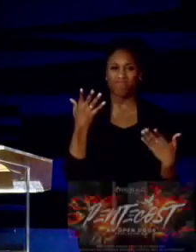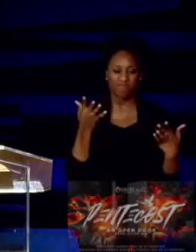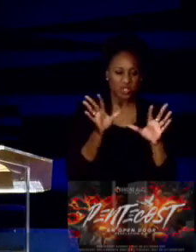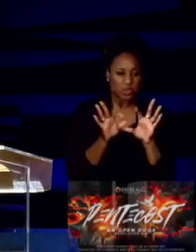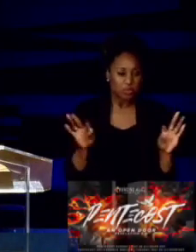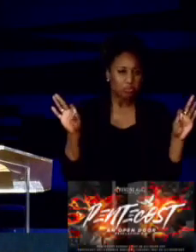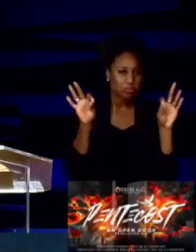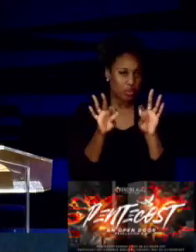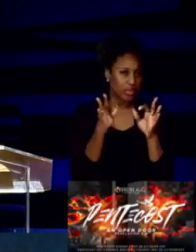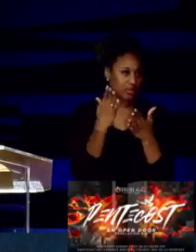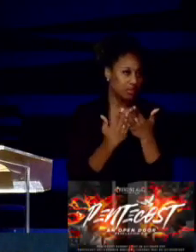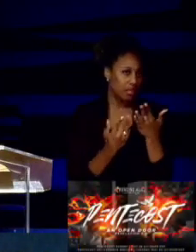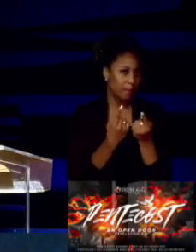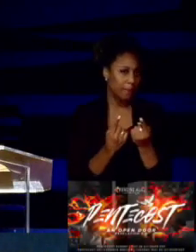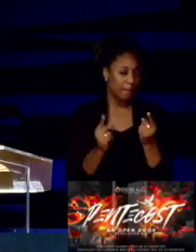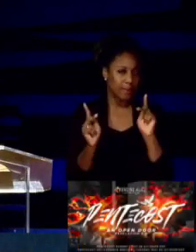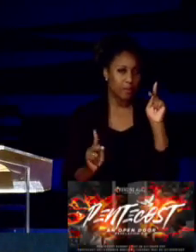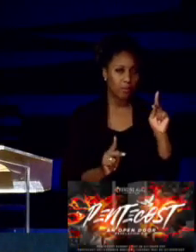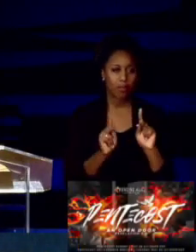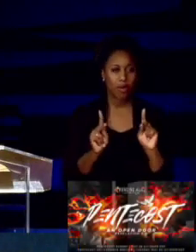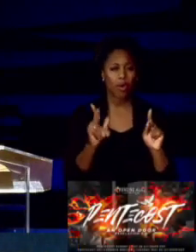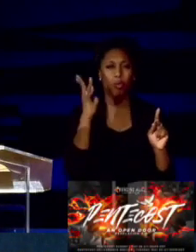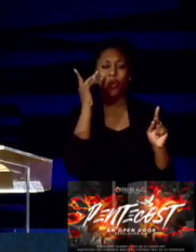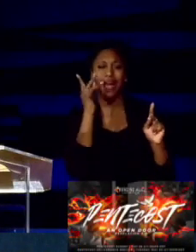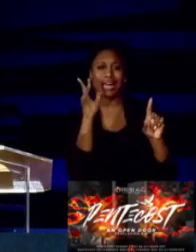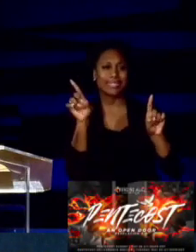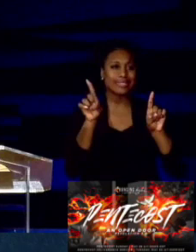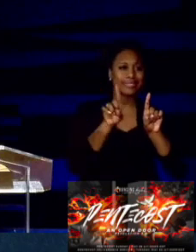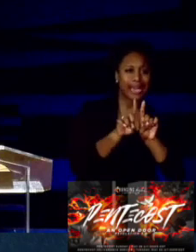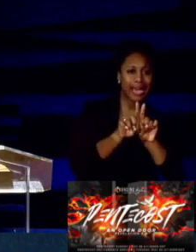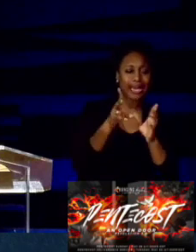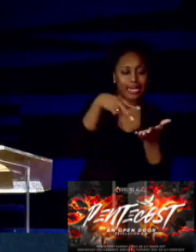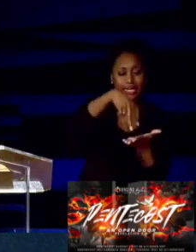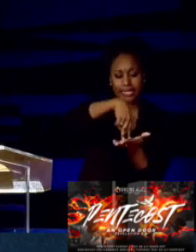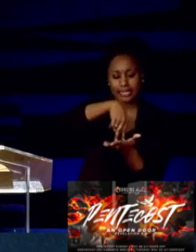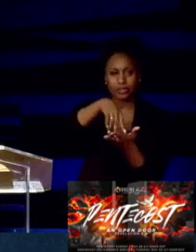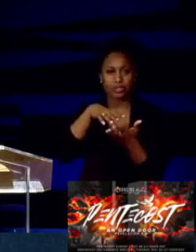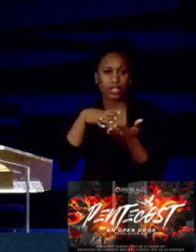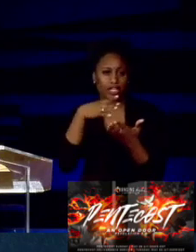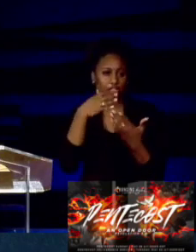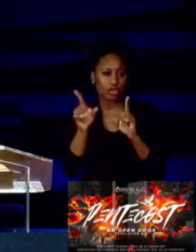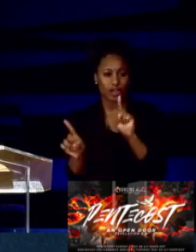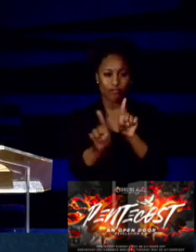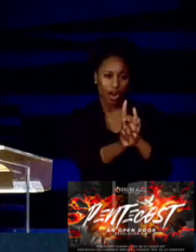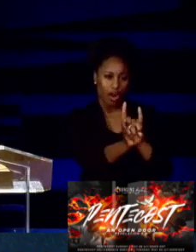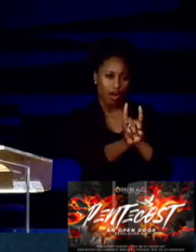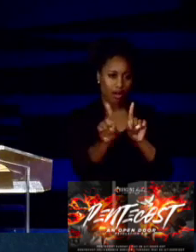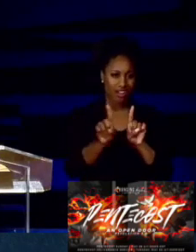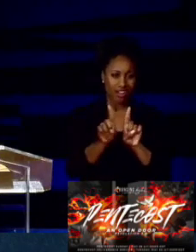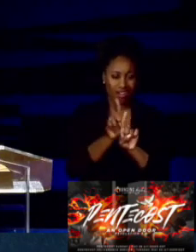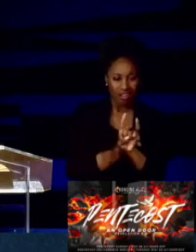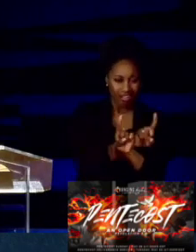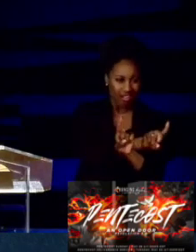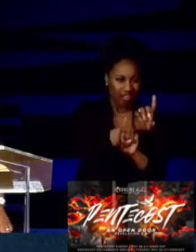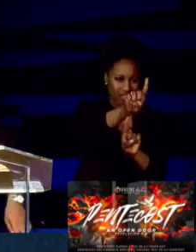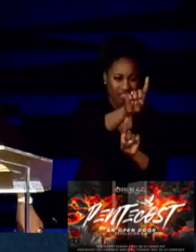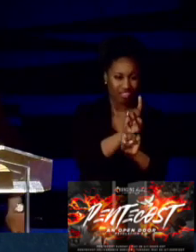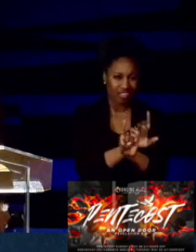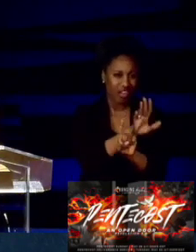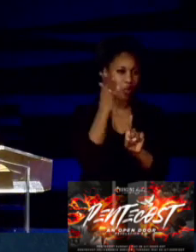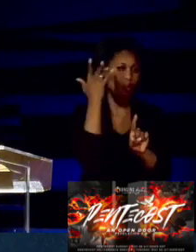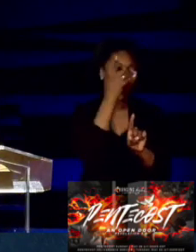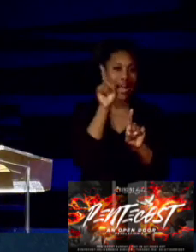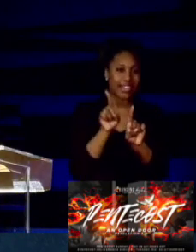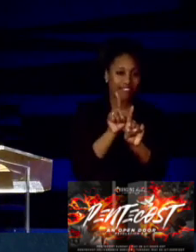to someone. Why didn't he stand? Why didn't they use a Greek word that meant he stood in front of them? Why didn't he